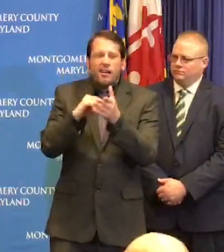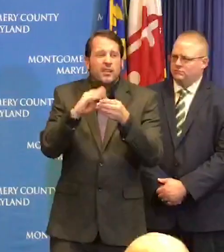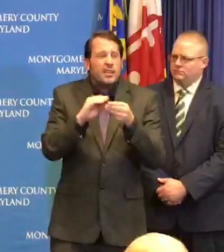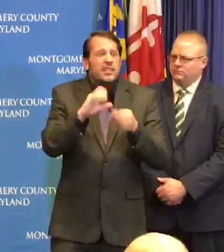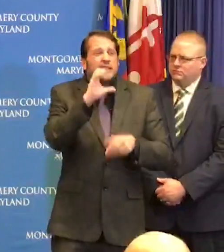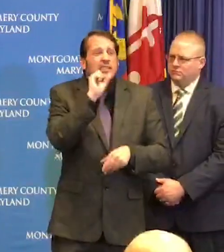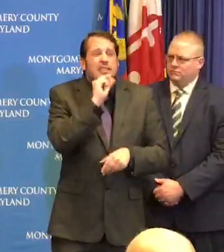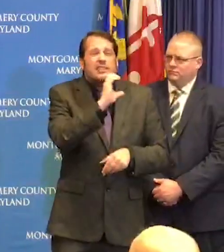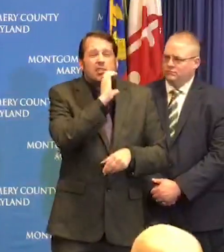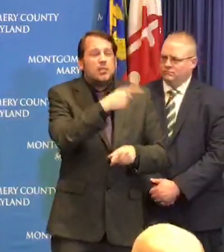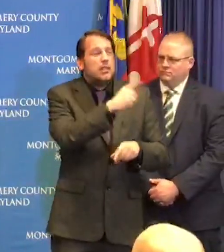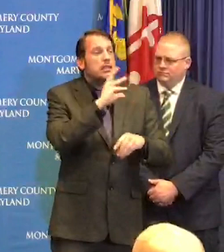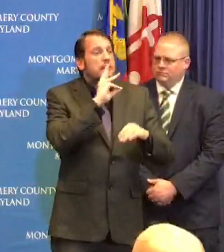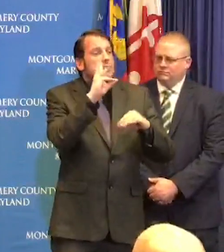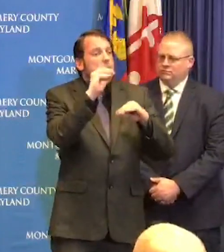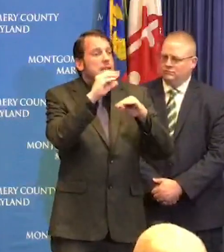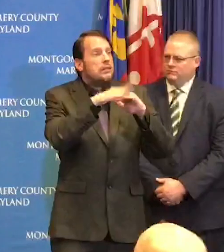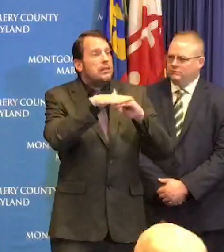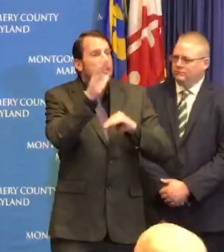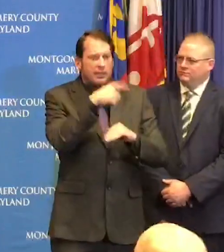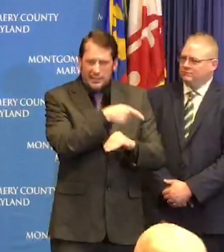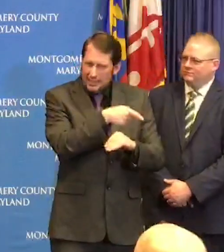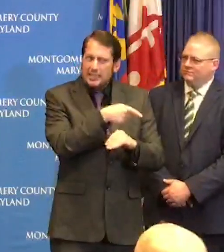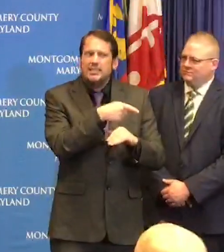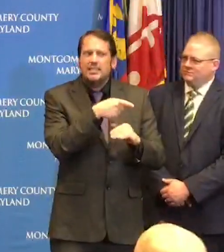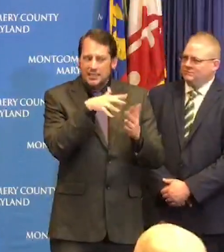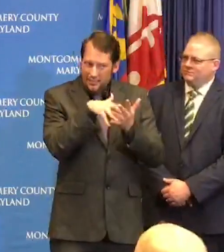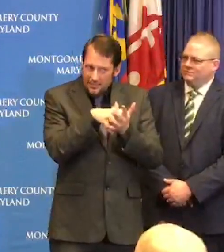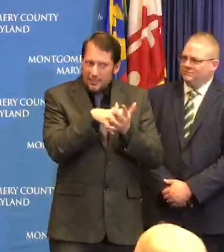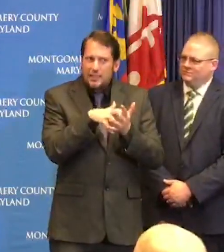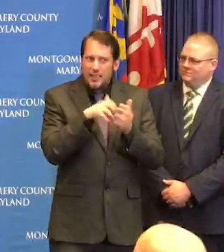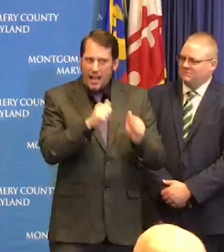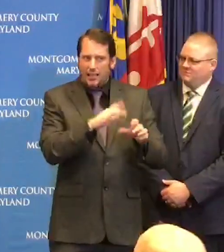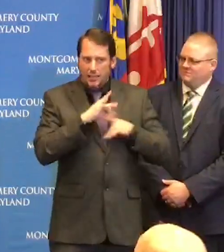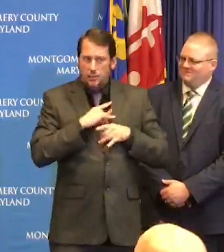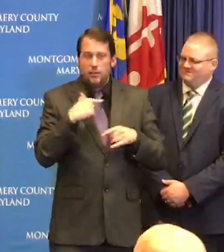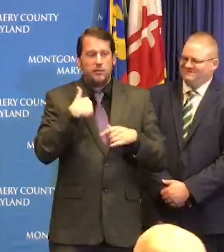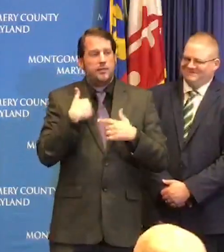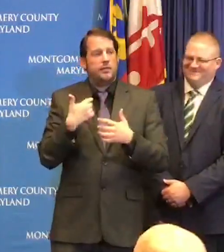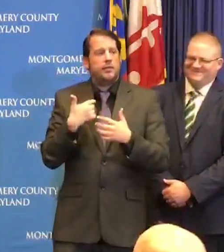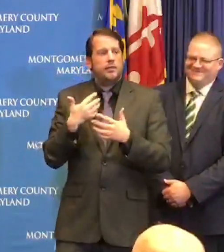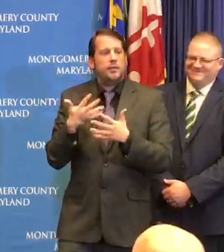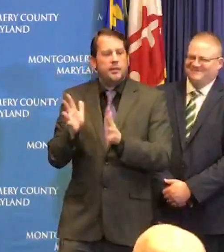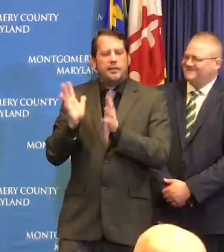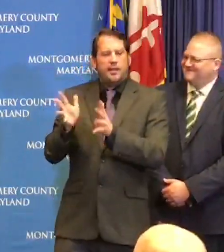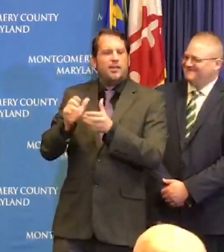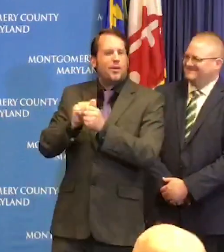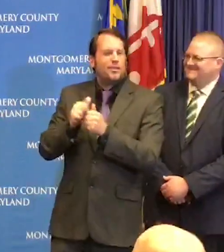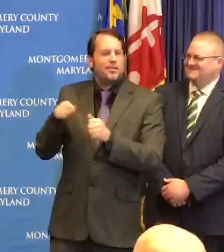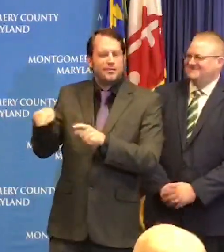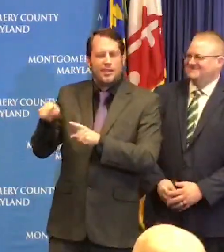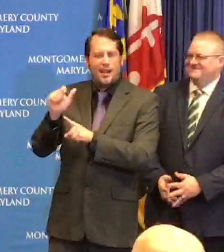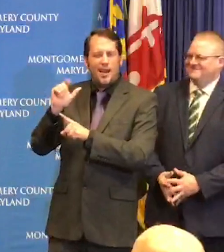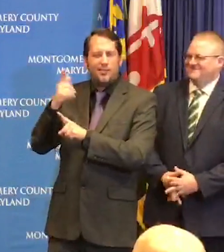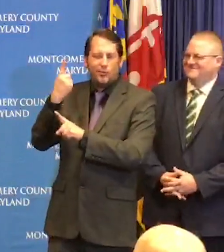conversation with my parents this morning and I'm not going to tell you their age because my mother would get upset but they are over the age of 60 and doing